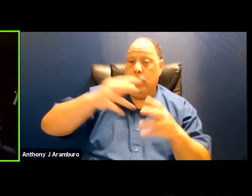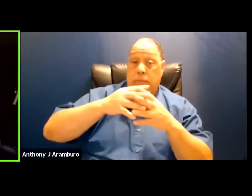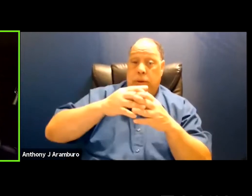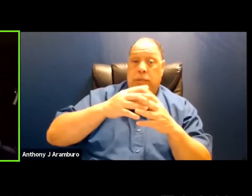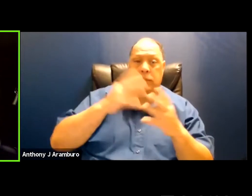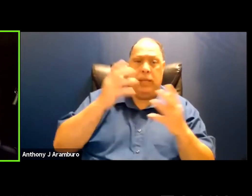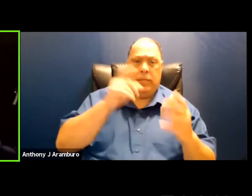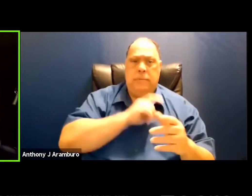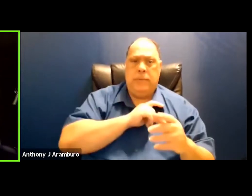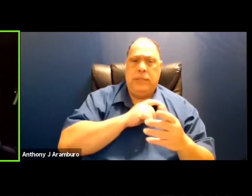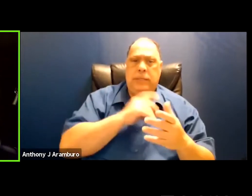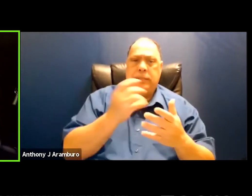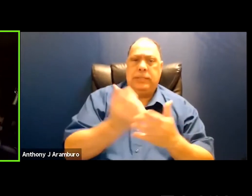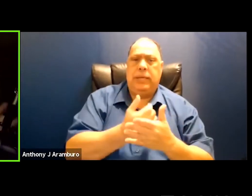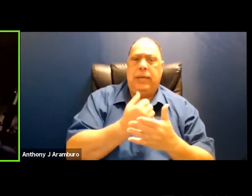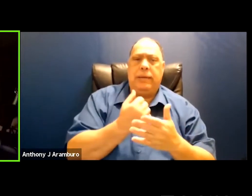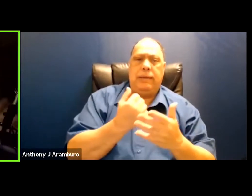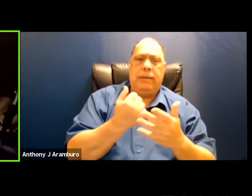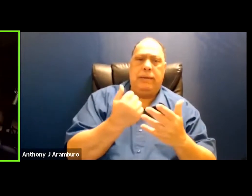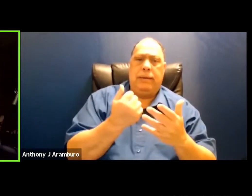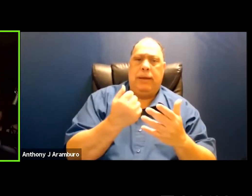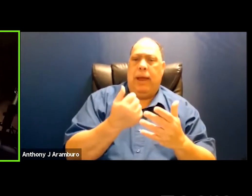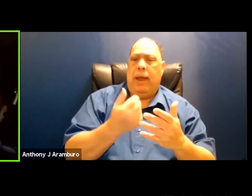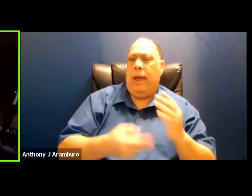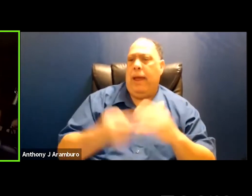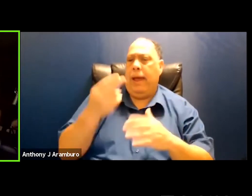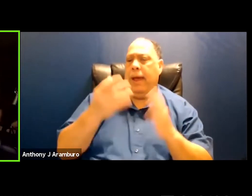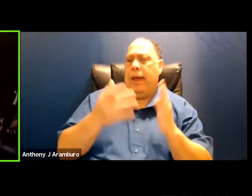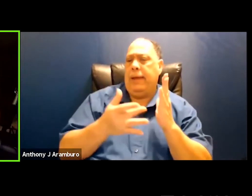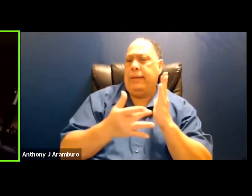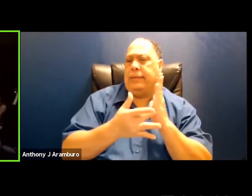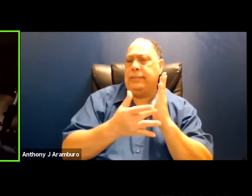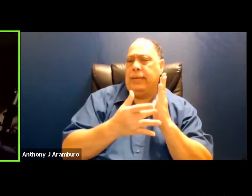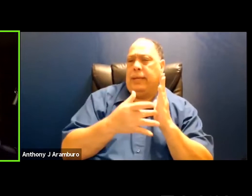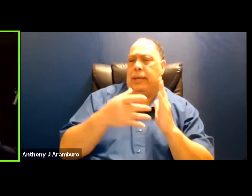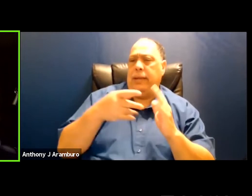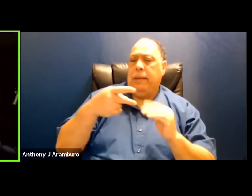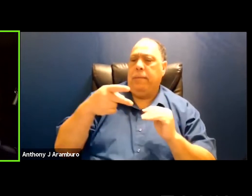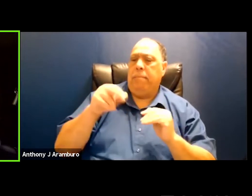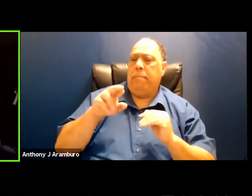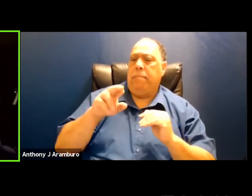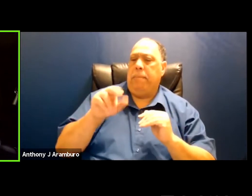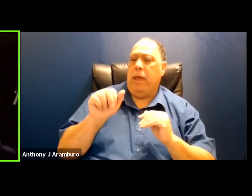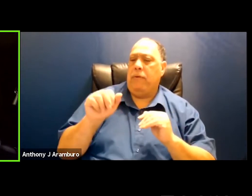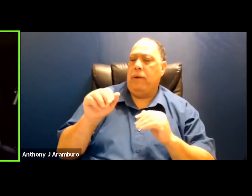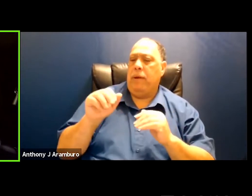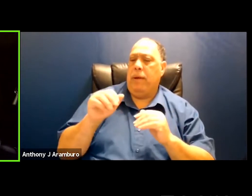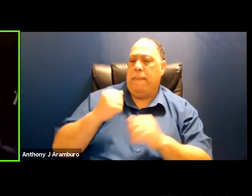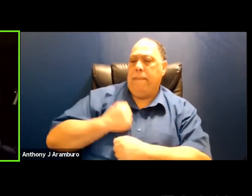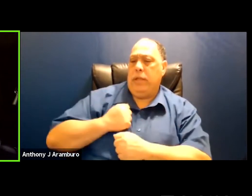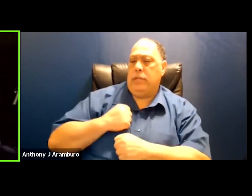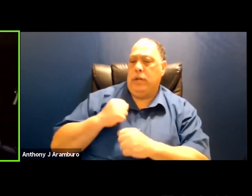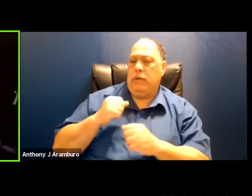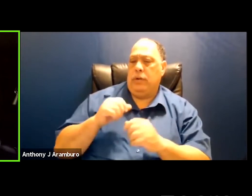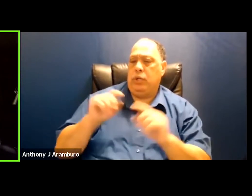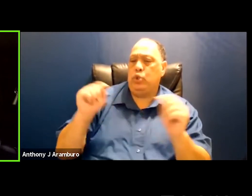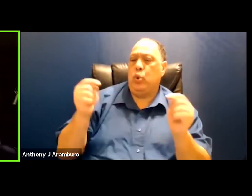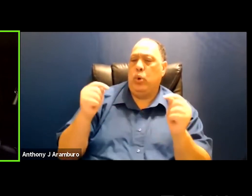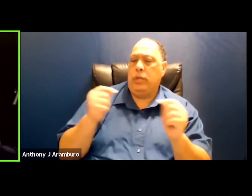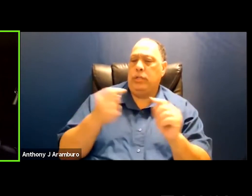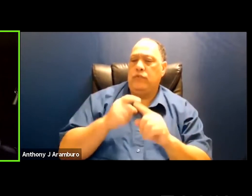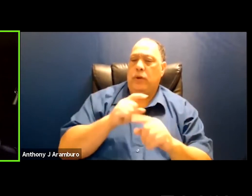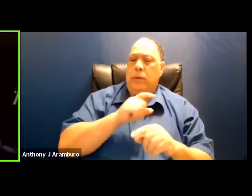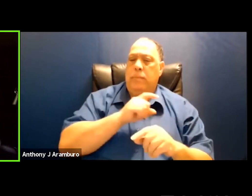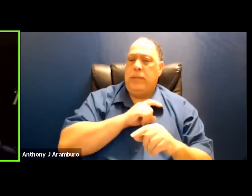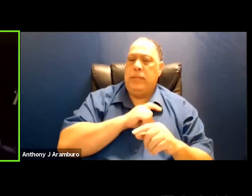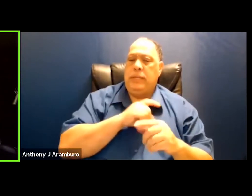forces end up getting these sort of uh high-tech paramilitary toys off of these uh police charities